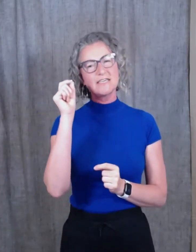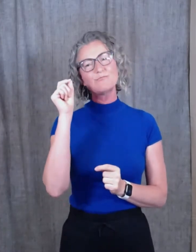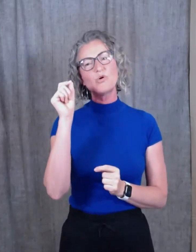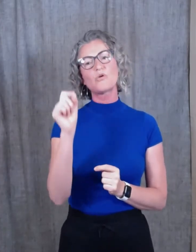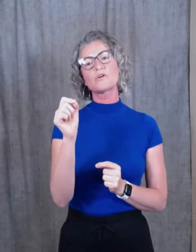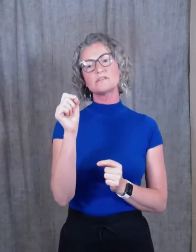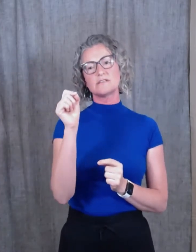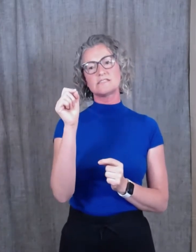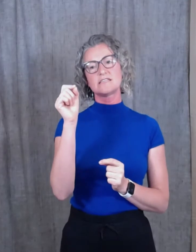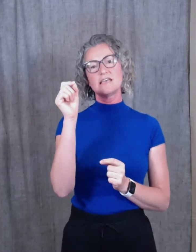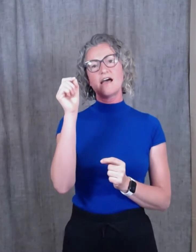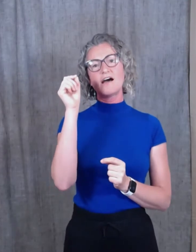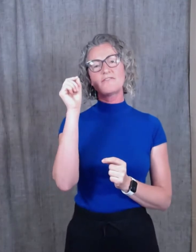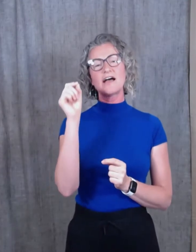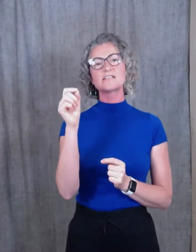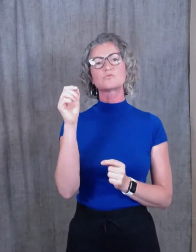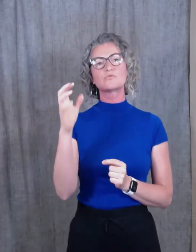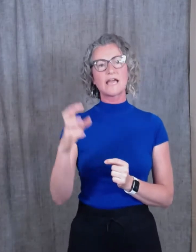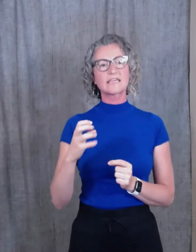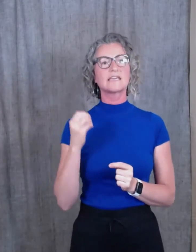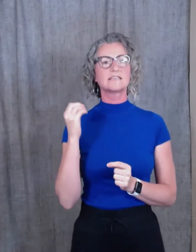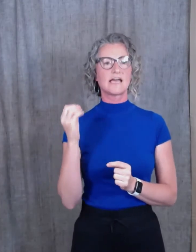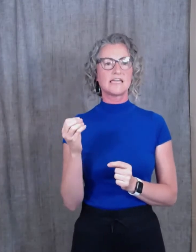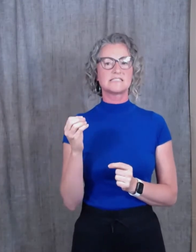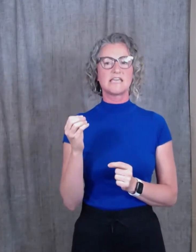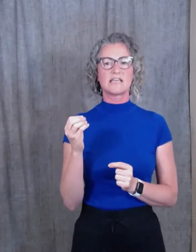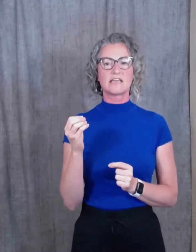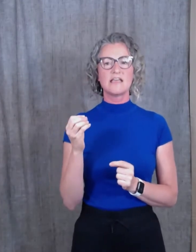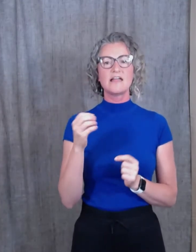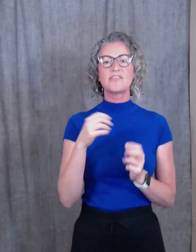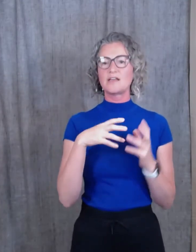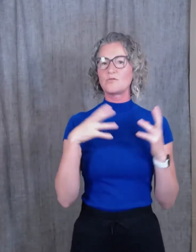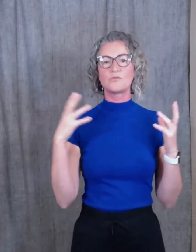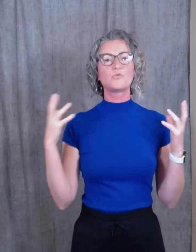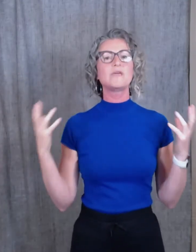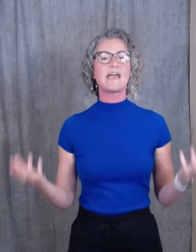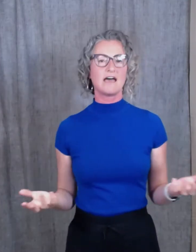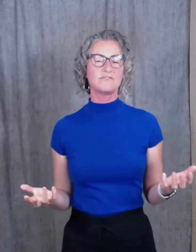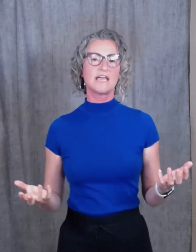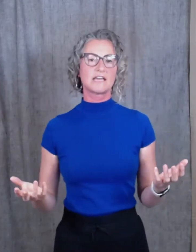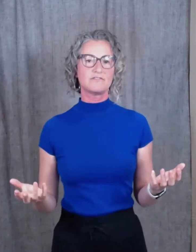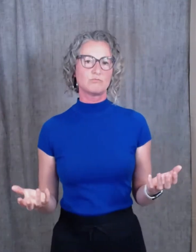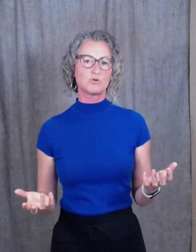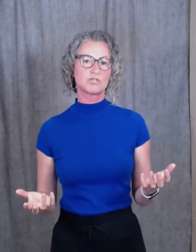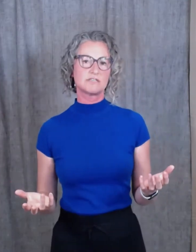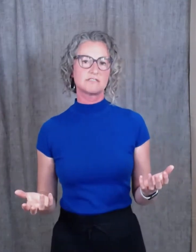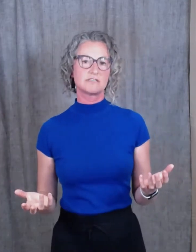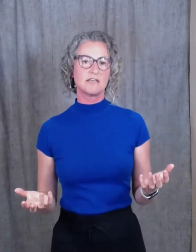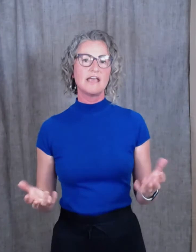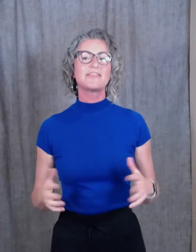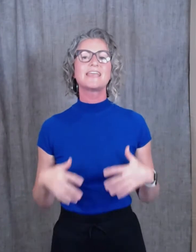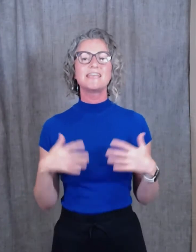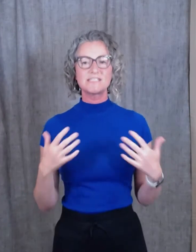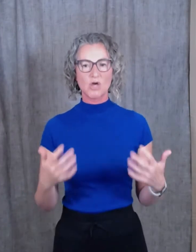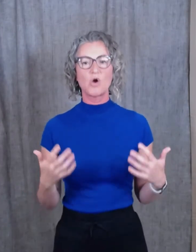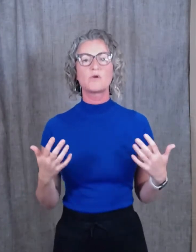importance of us recognizing that we have negative emotions, that it is okay.